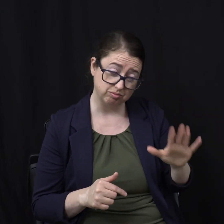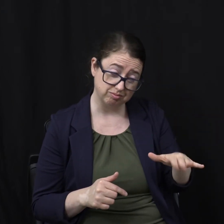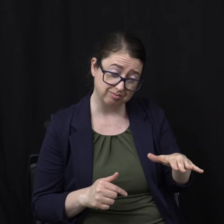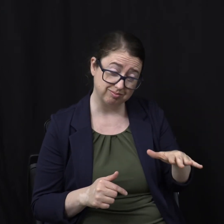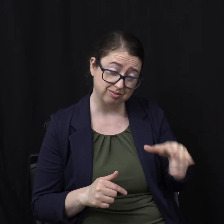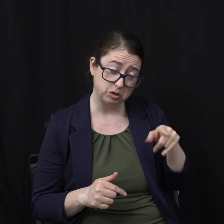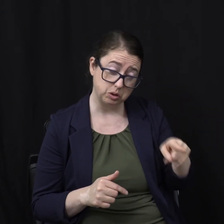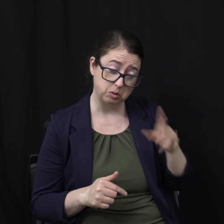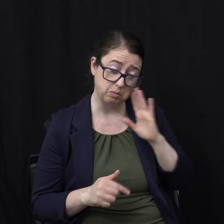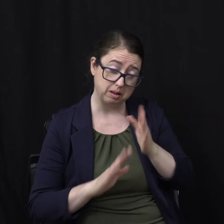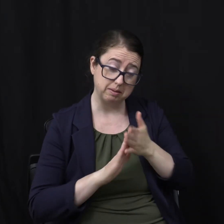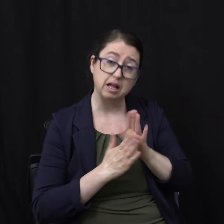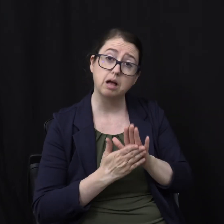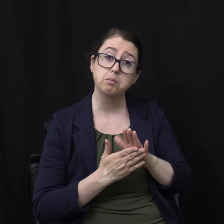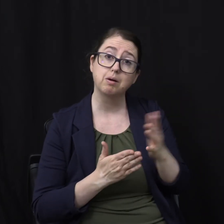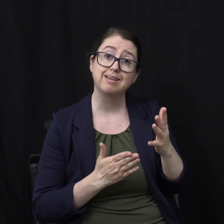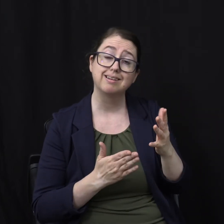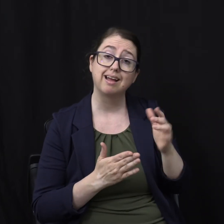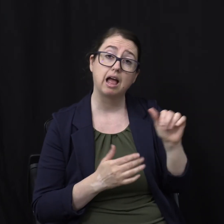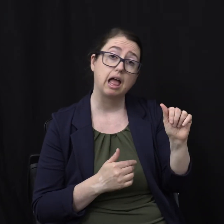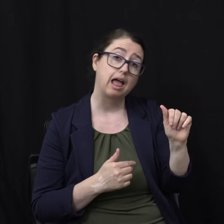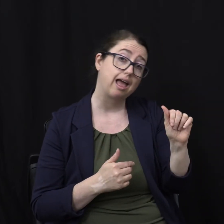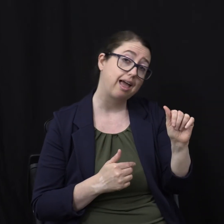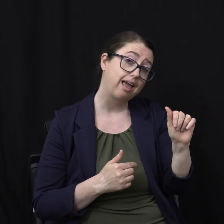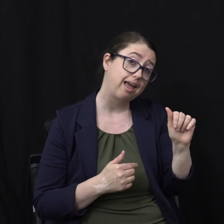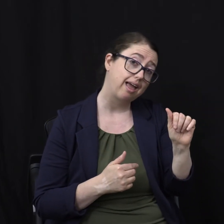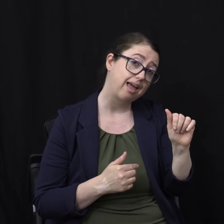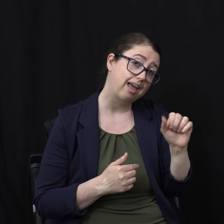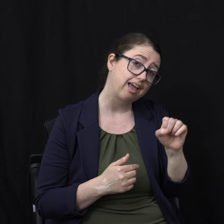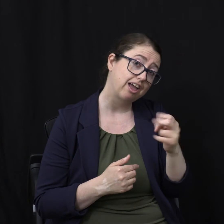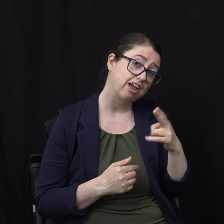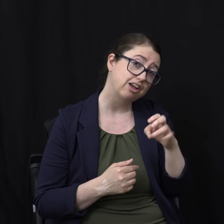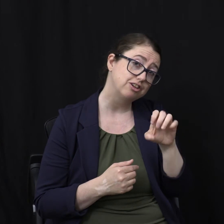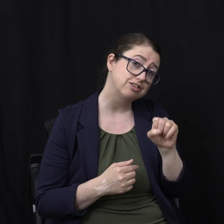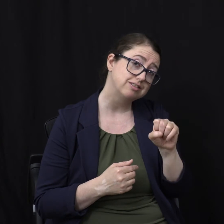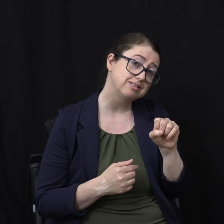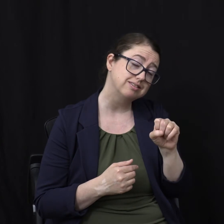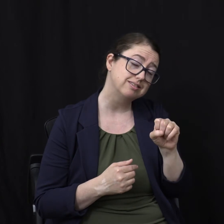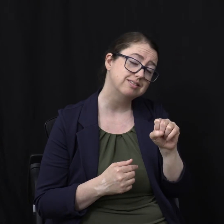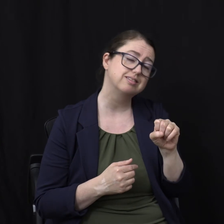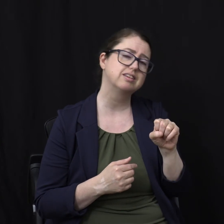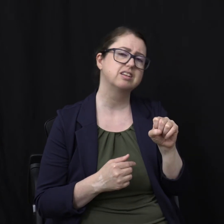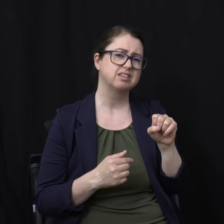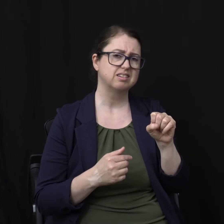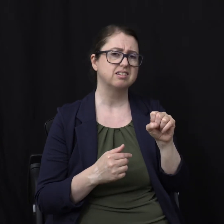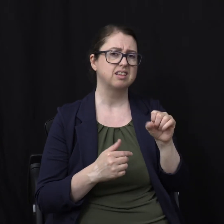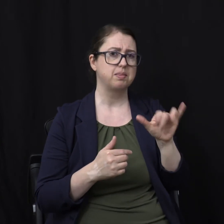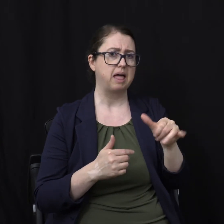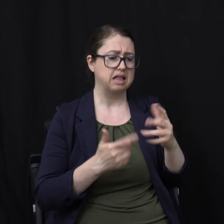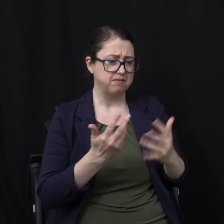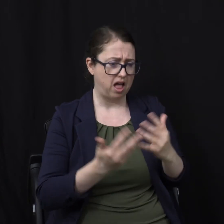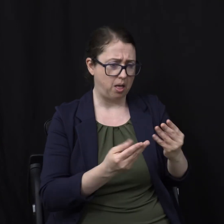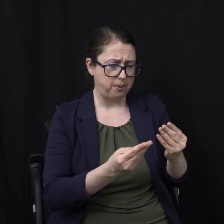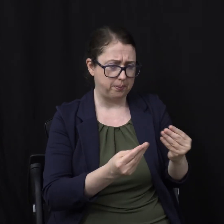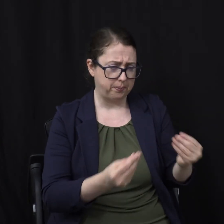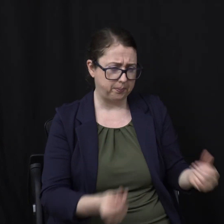To What was the word there That started with the letter A Turned to ashes Now that doesn't sound like Eternal